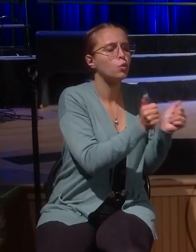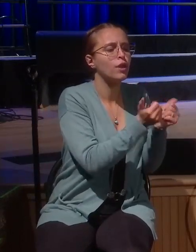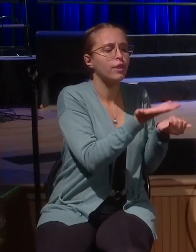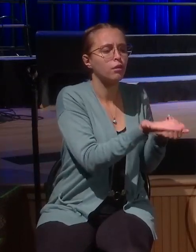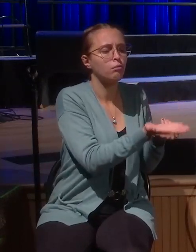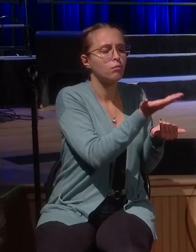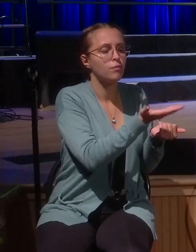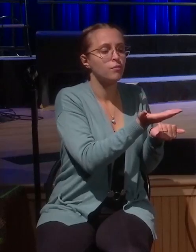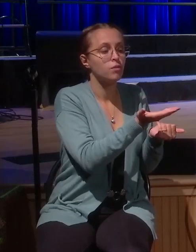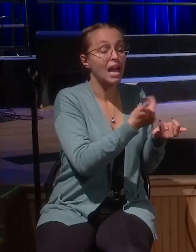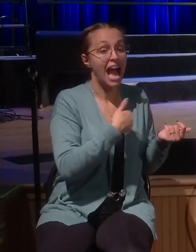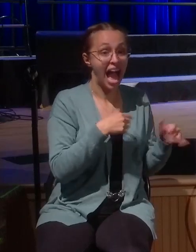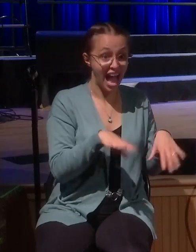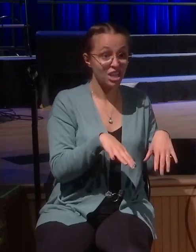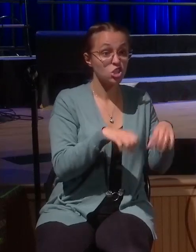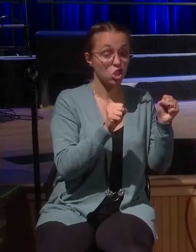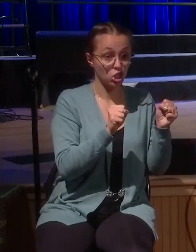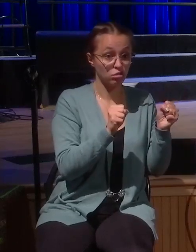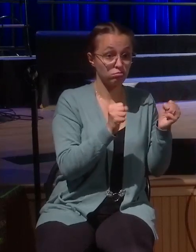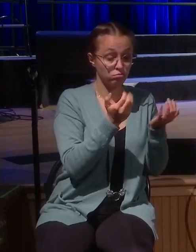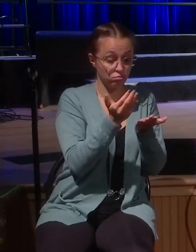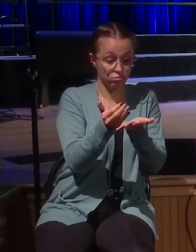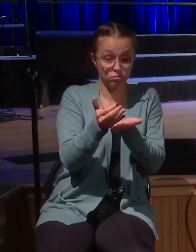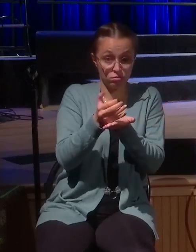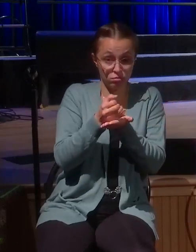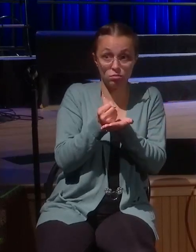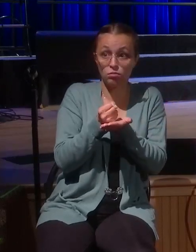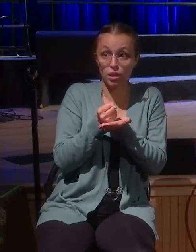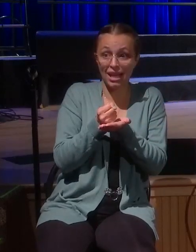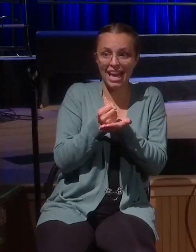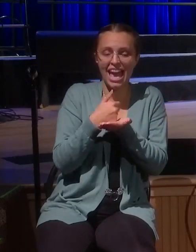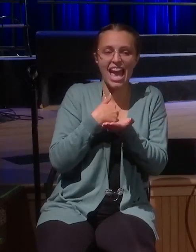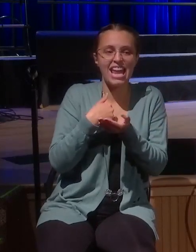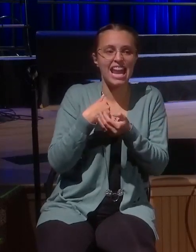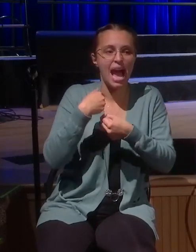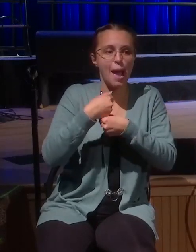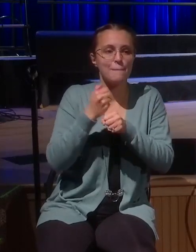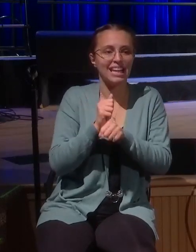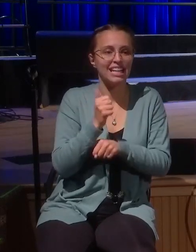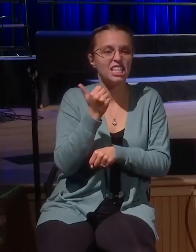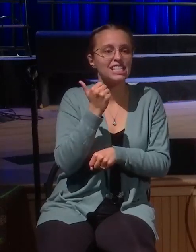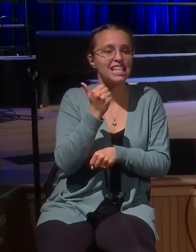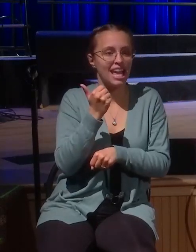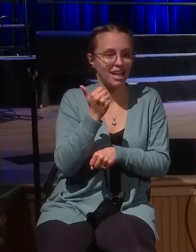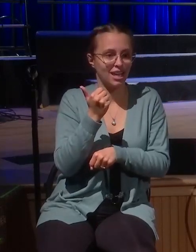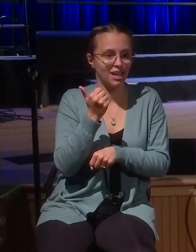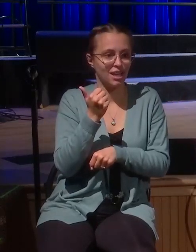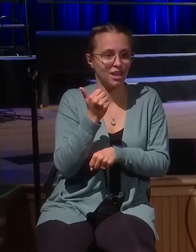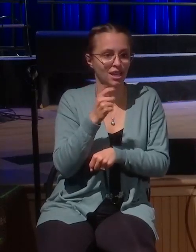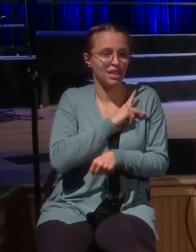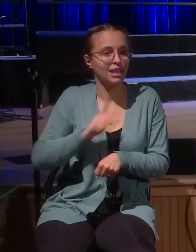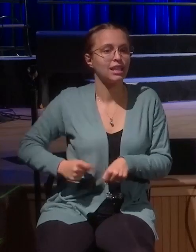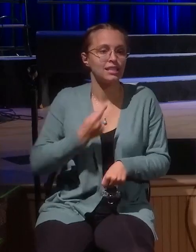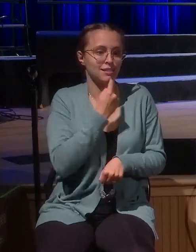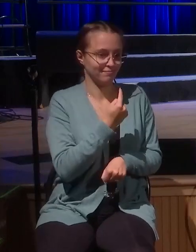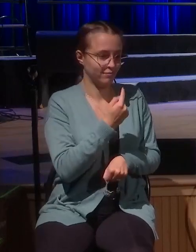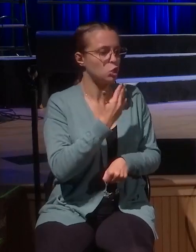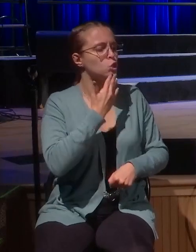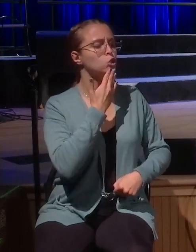into 10. And he says, well done. I give you 10 cities to look over, to rule over. That's a